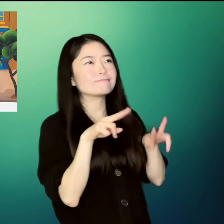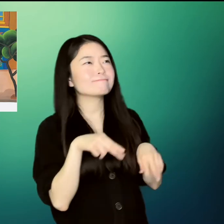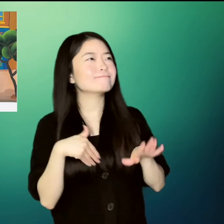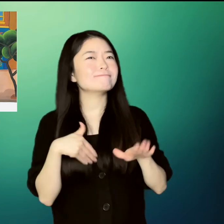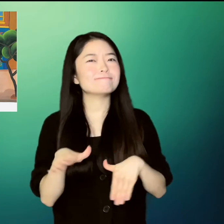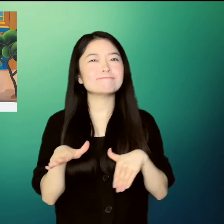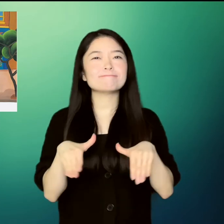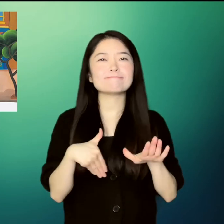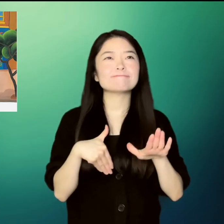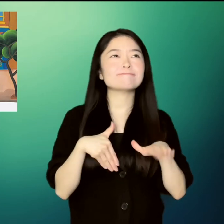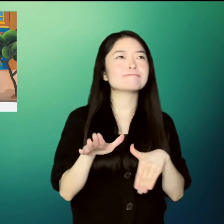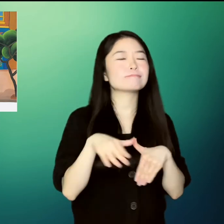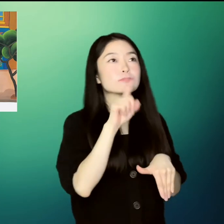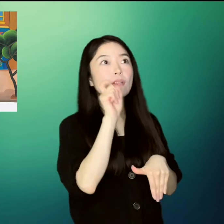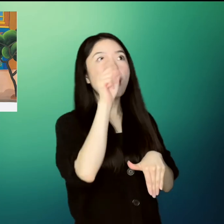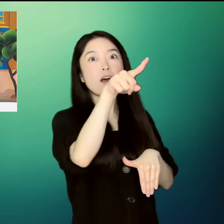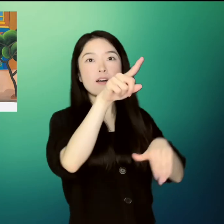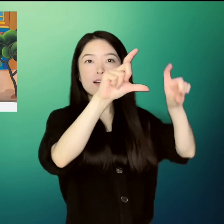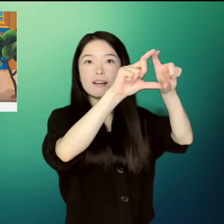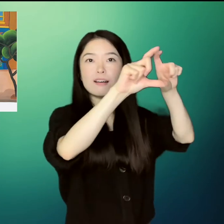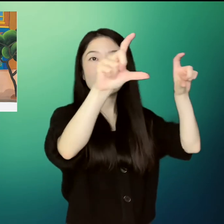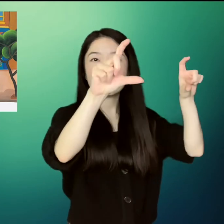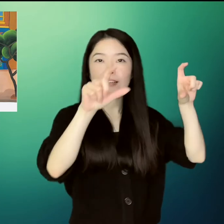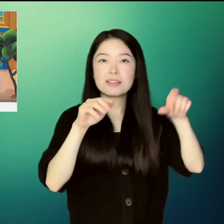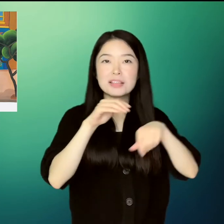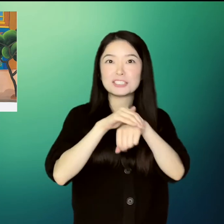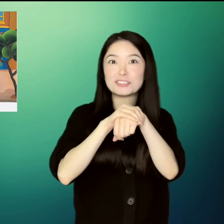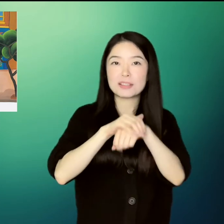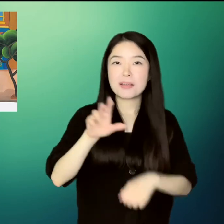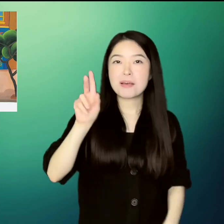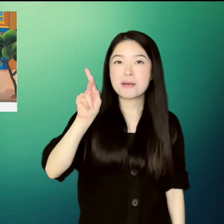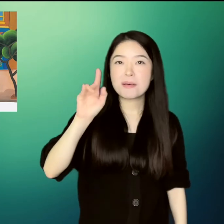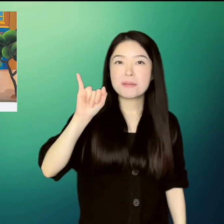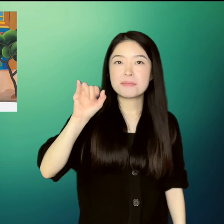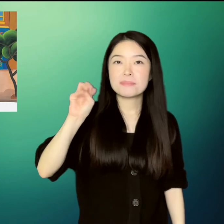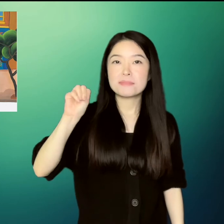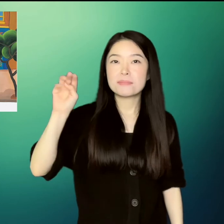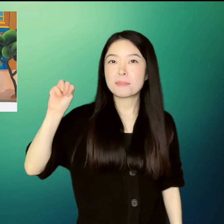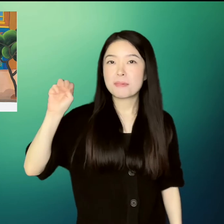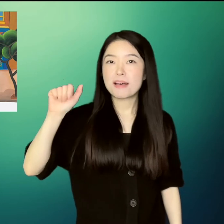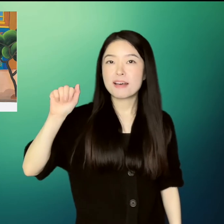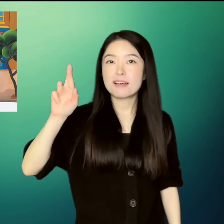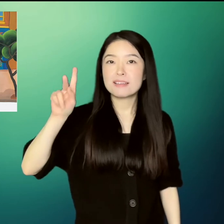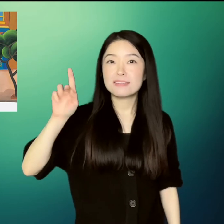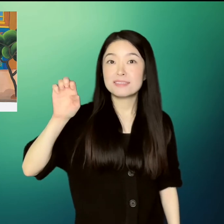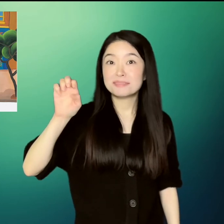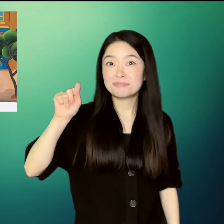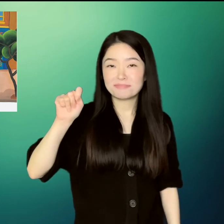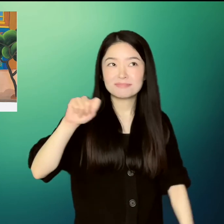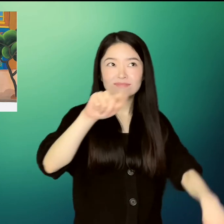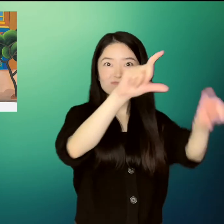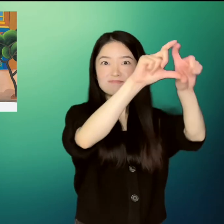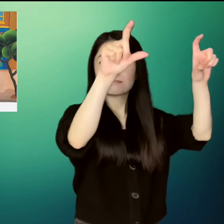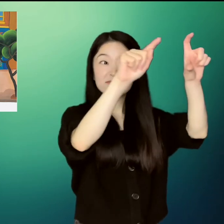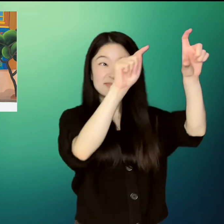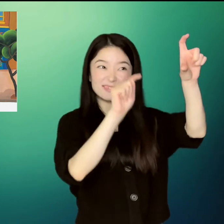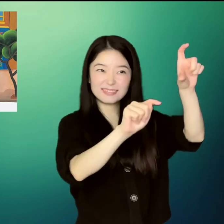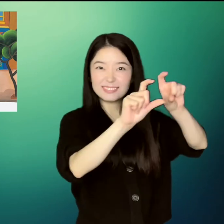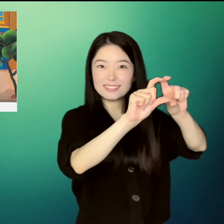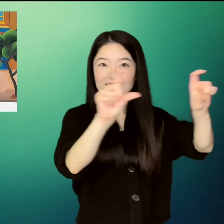off down the street. Nothing sounded or looked familiar until they got to Kim's Market. The sign was in both